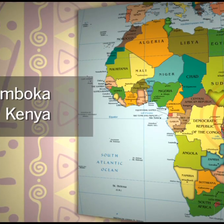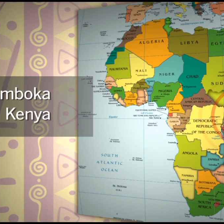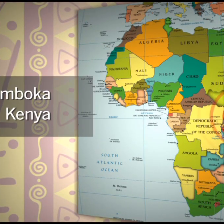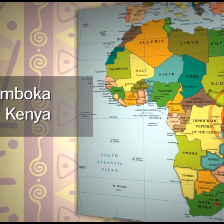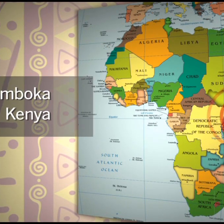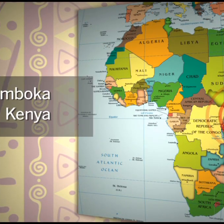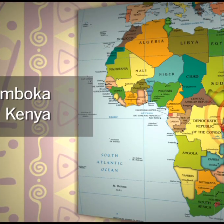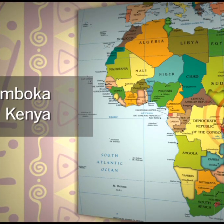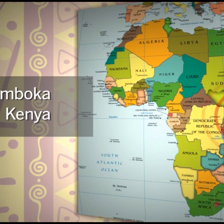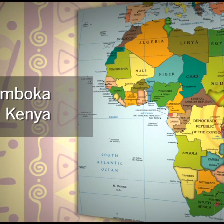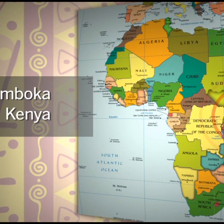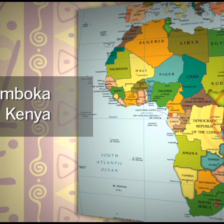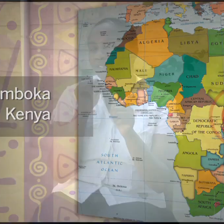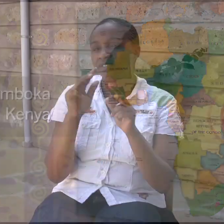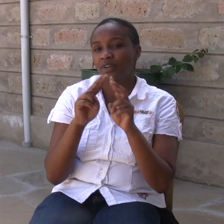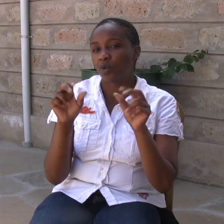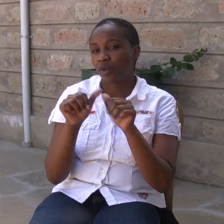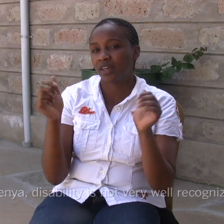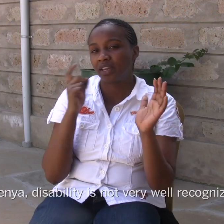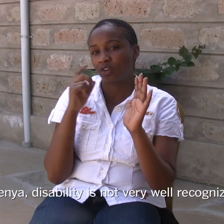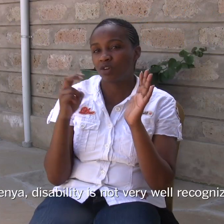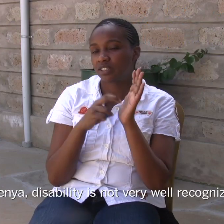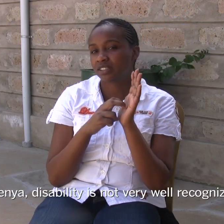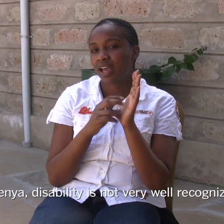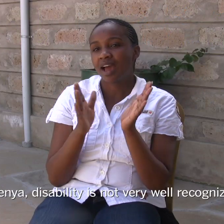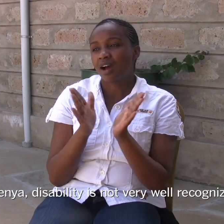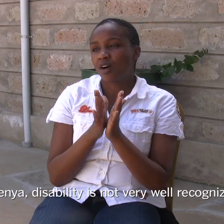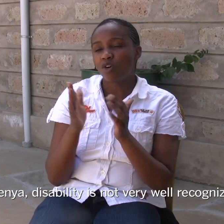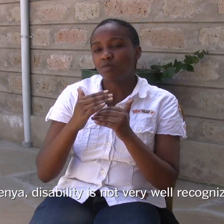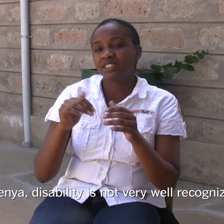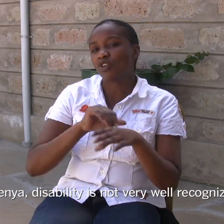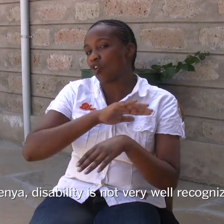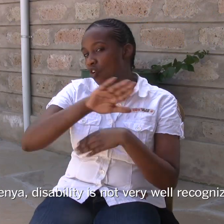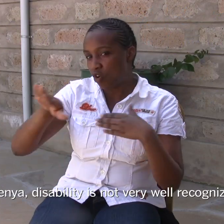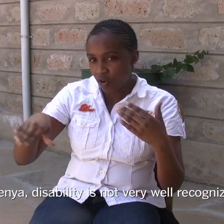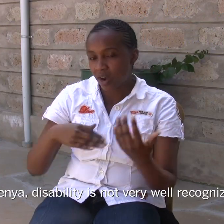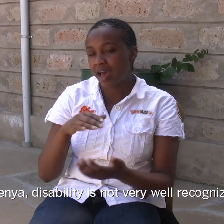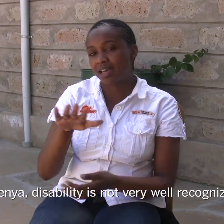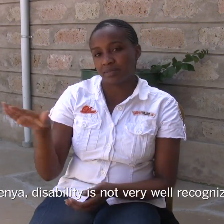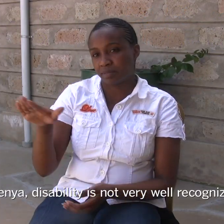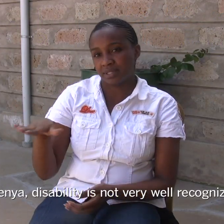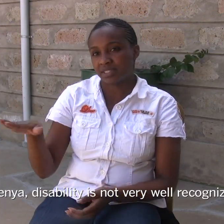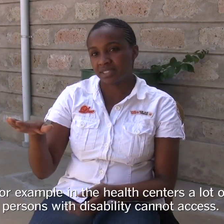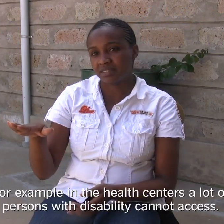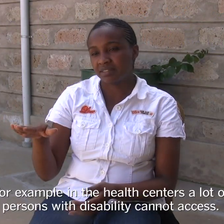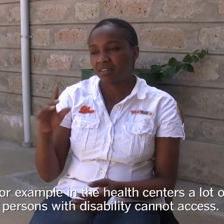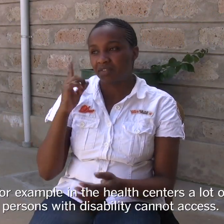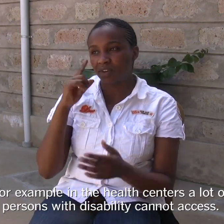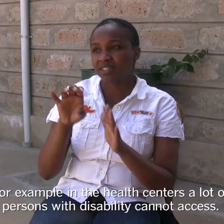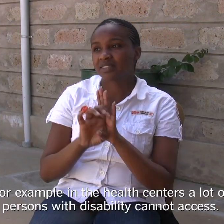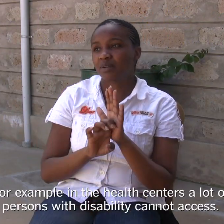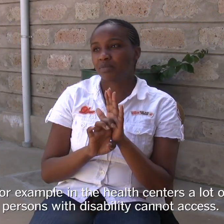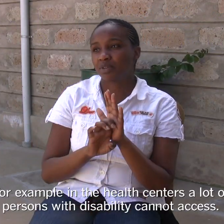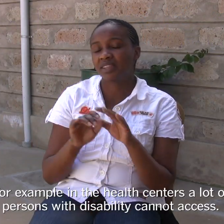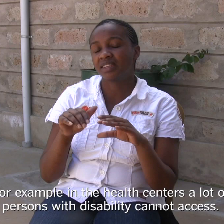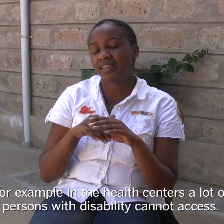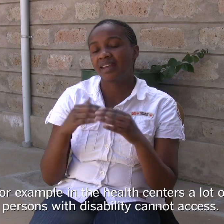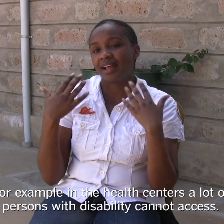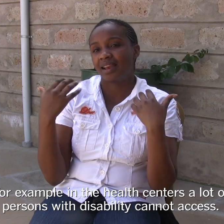In Kenya, disability is not very well recognized, but in all aspects, for